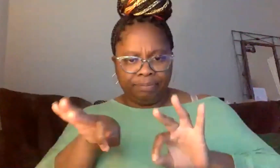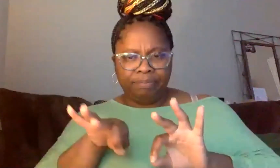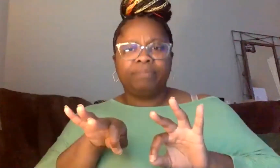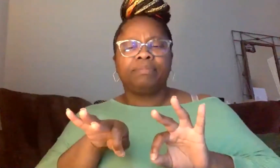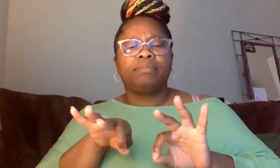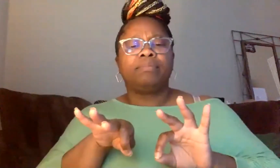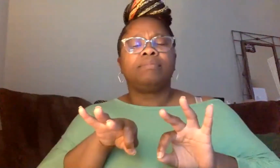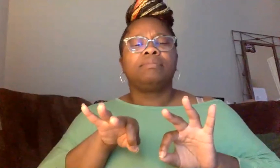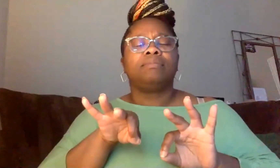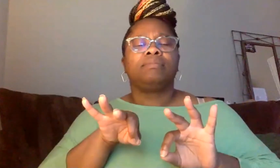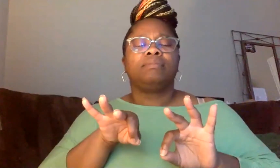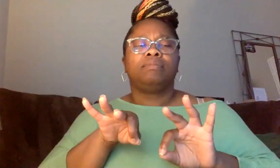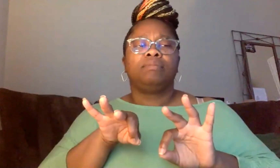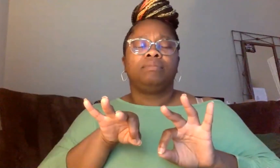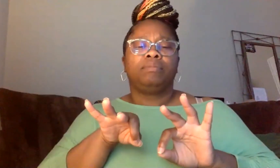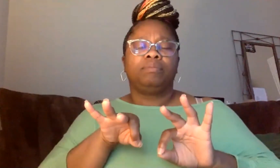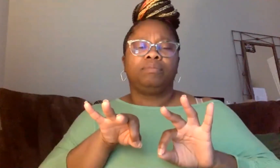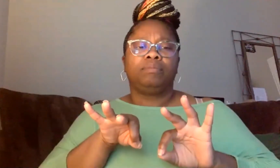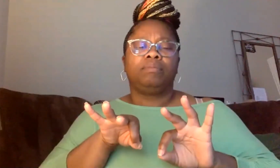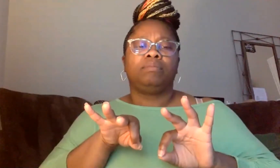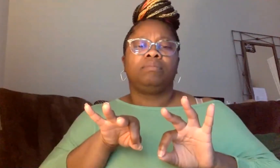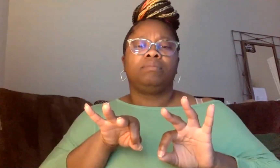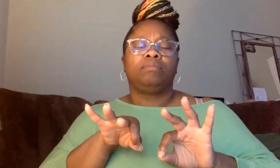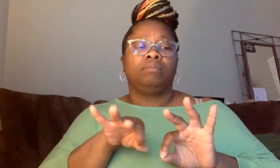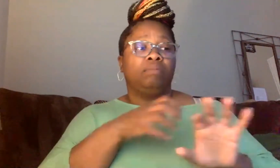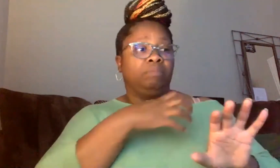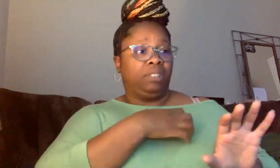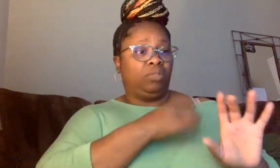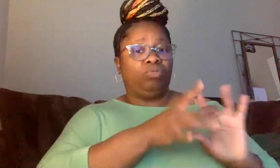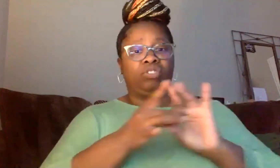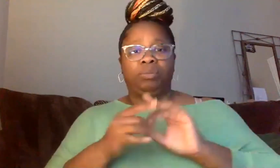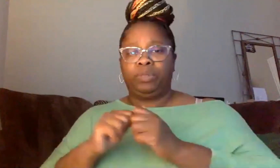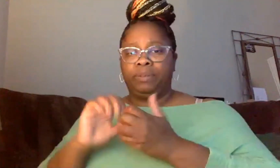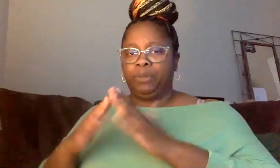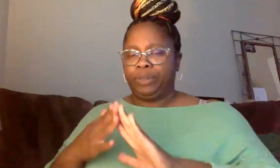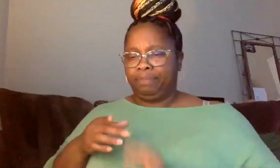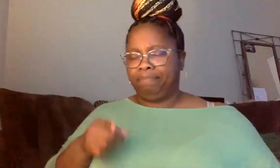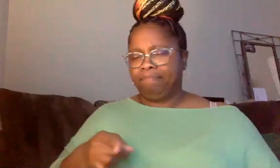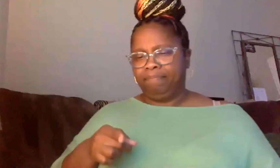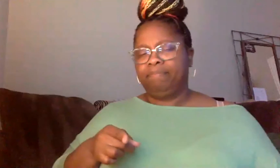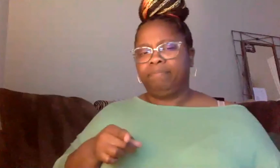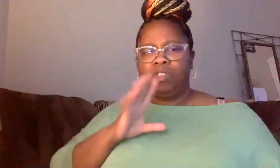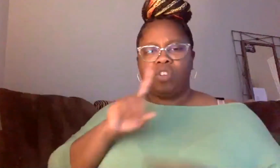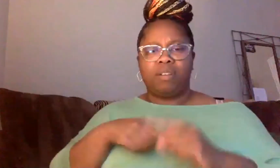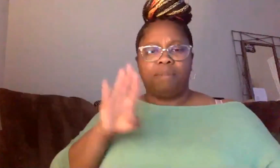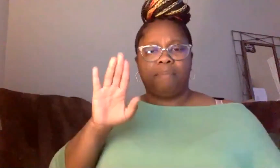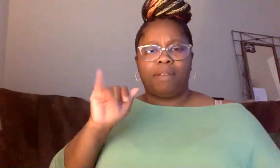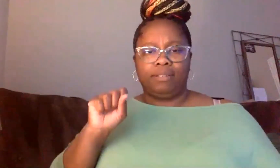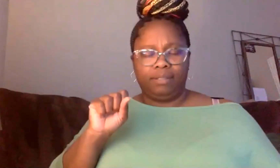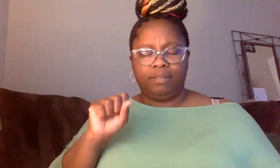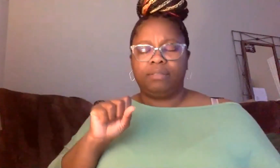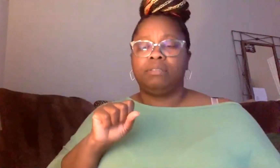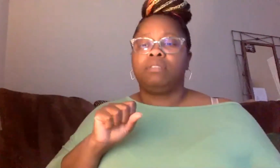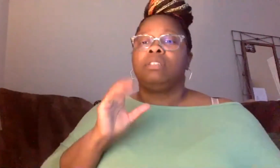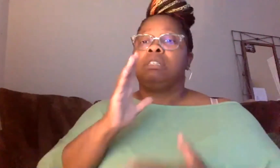relationship between the police and the community. And it goes back to what I was saying as far as bias. Now, some of the same